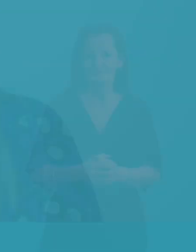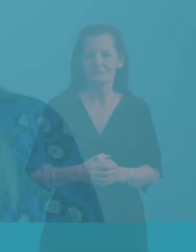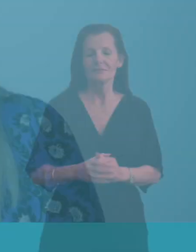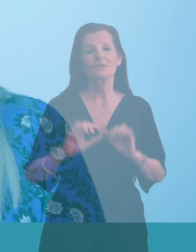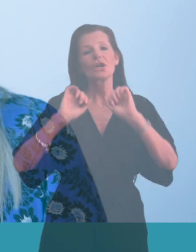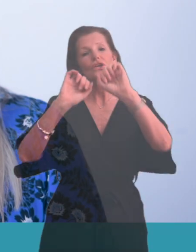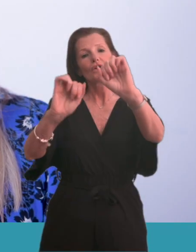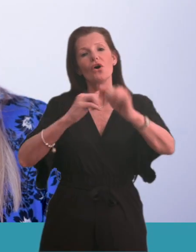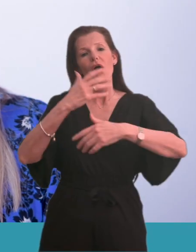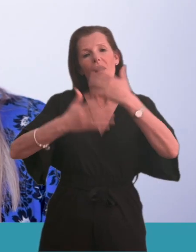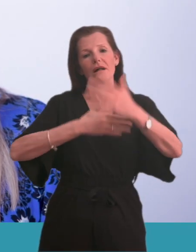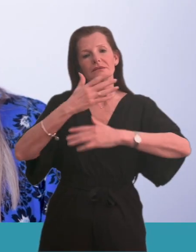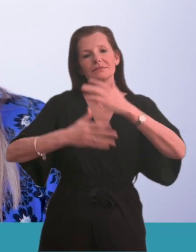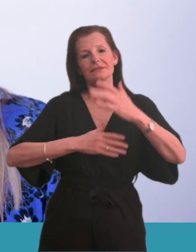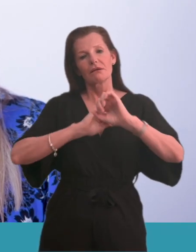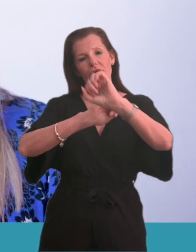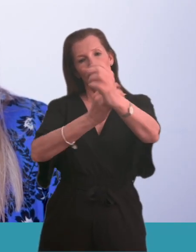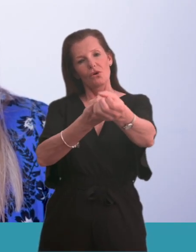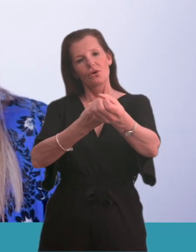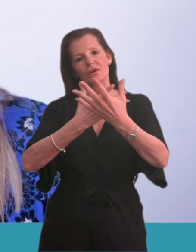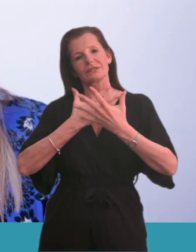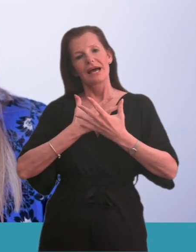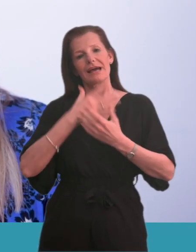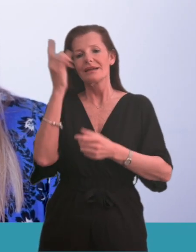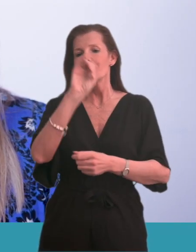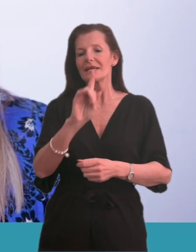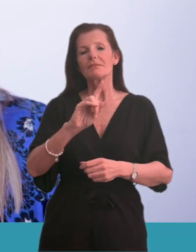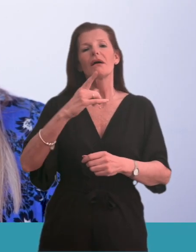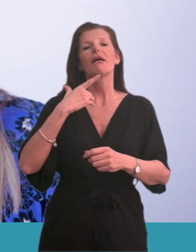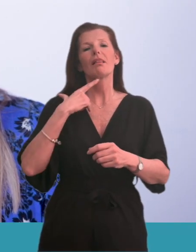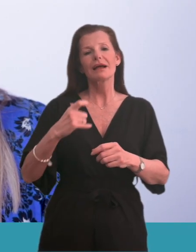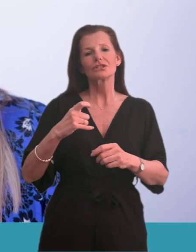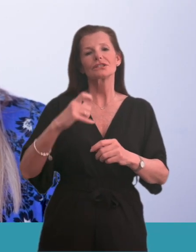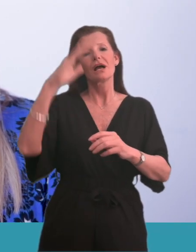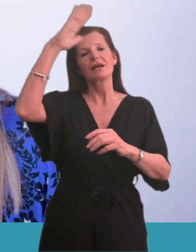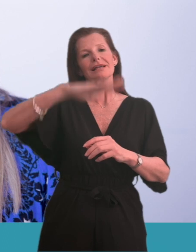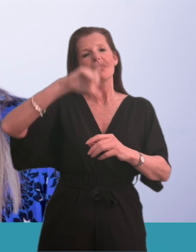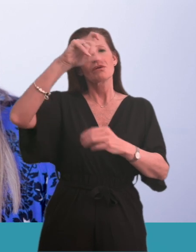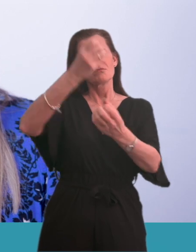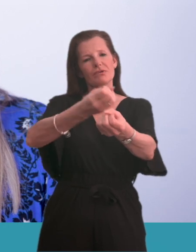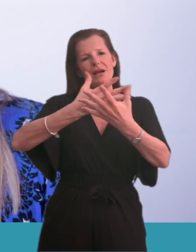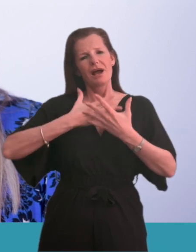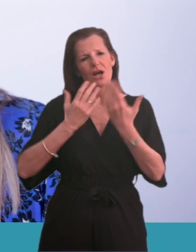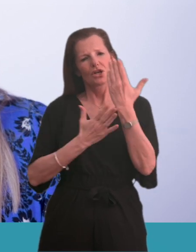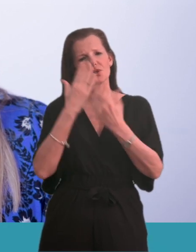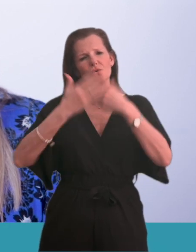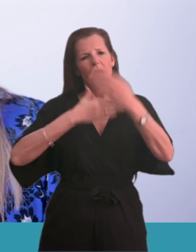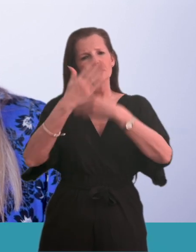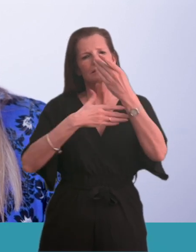Your hospitals, your say. What people in Lancashire and South Cumbria have told us they want from new hospital facilities. Easy